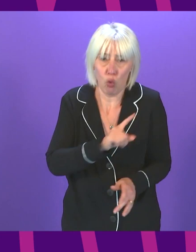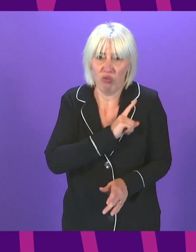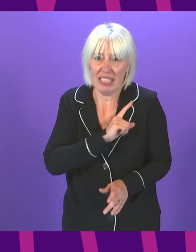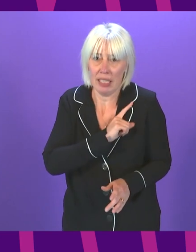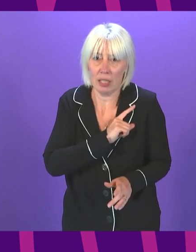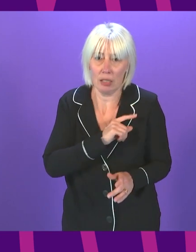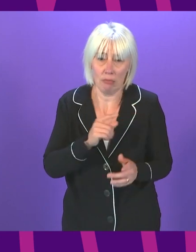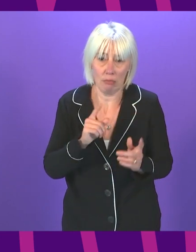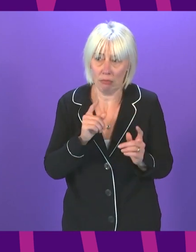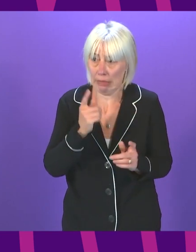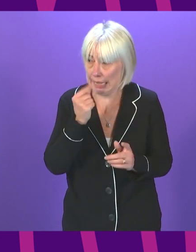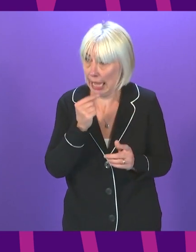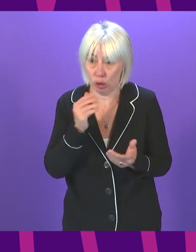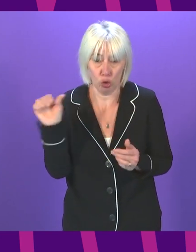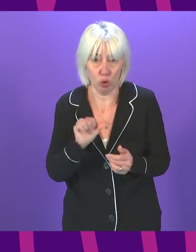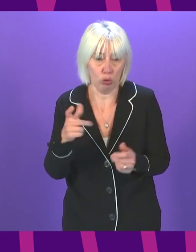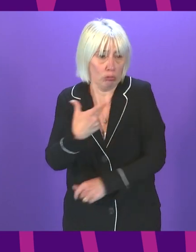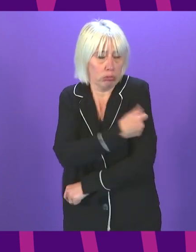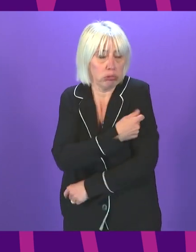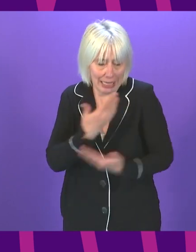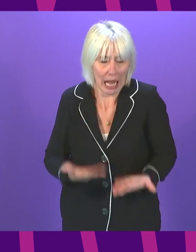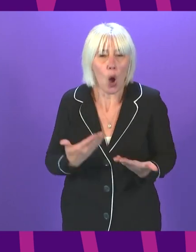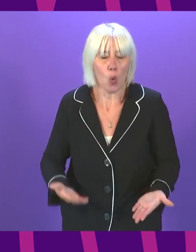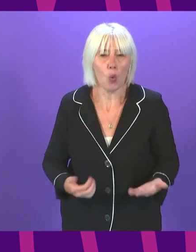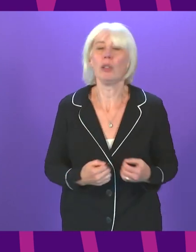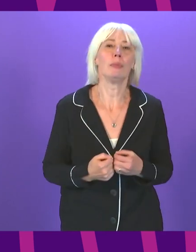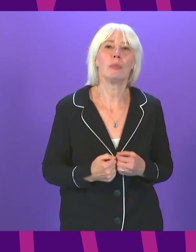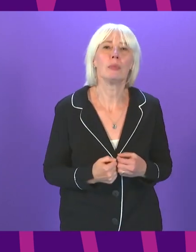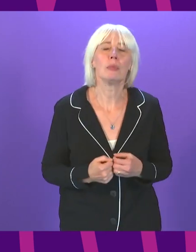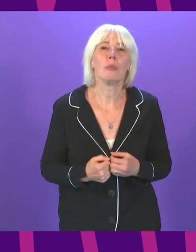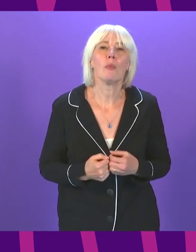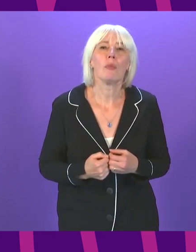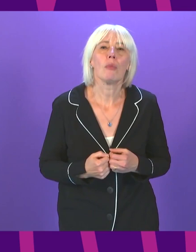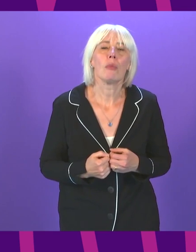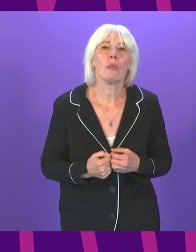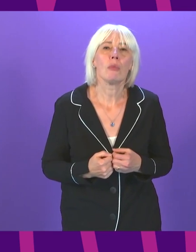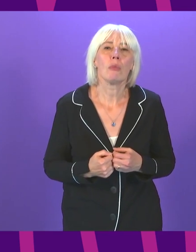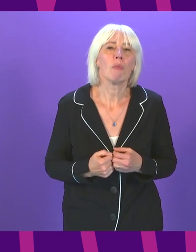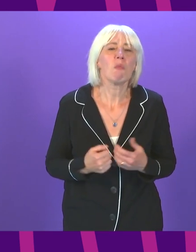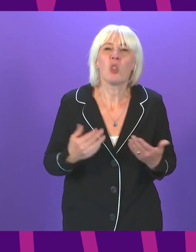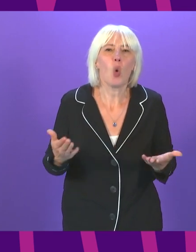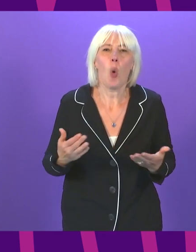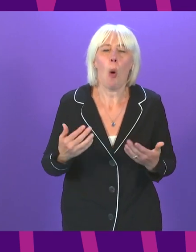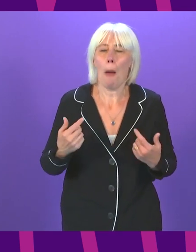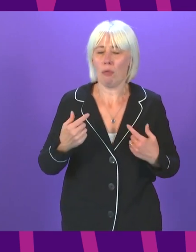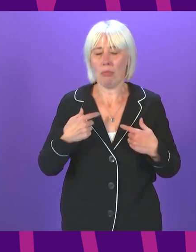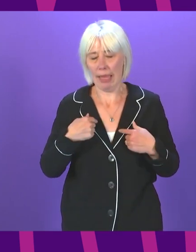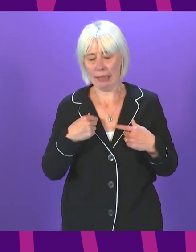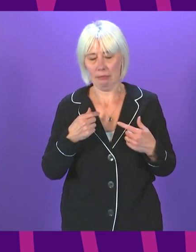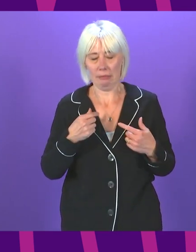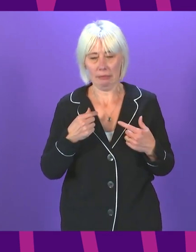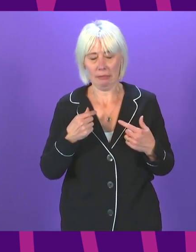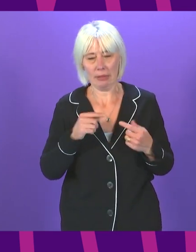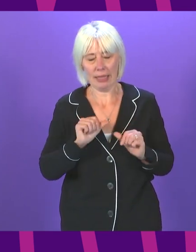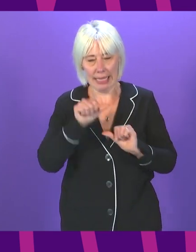can and shouldn't be getting the vaccine right now. On the issue, so I don't think we should, my segue into the next part of the question, I